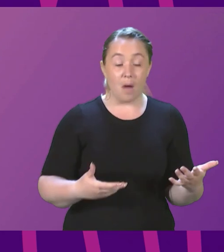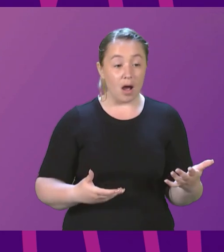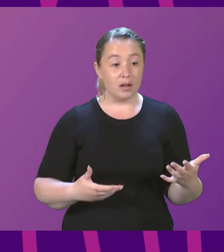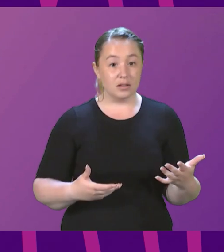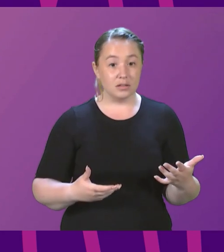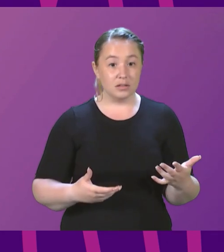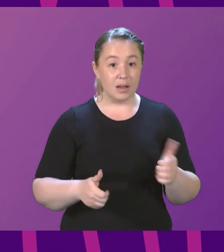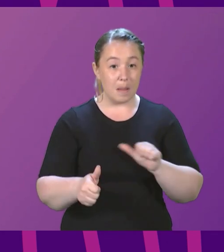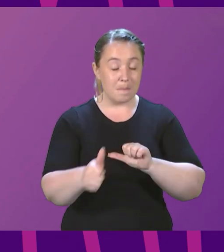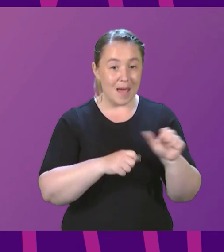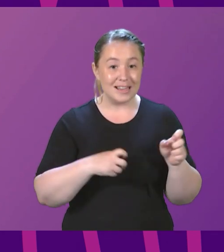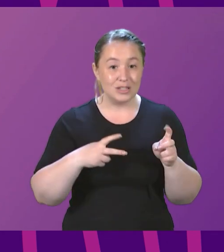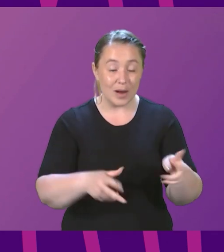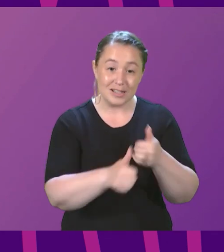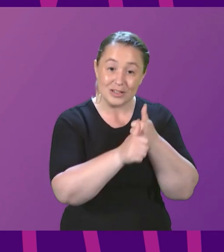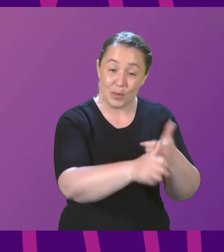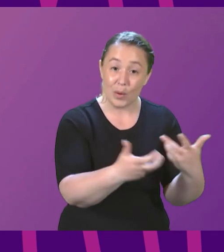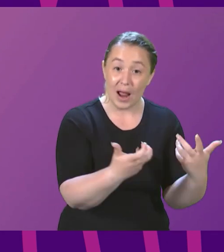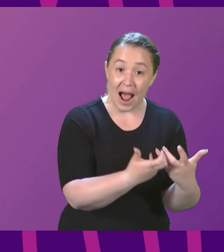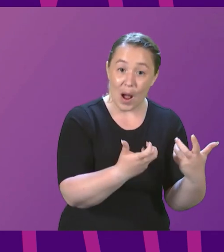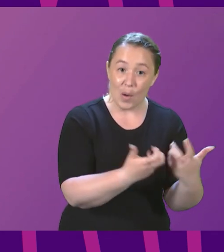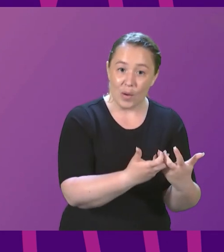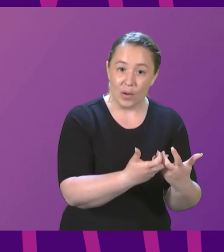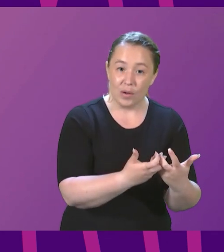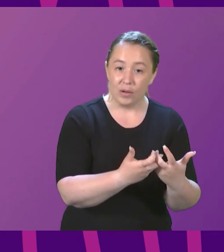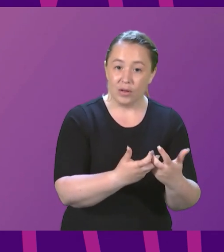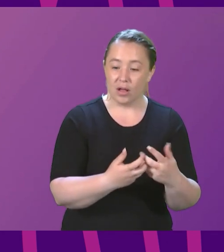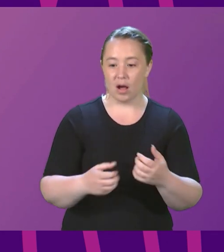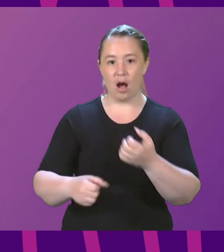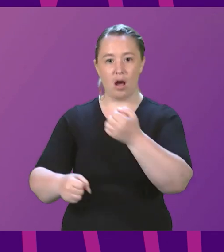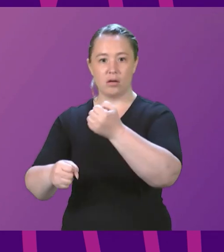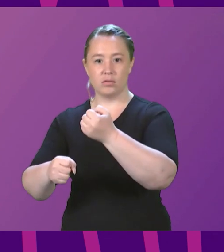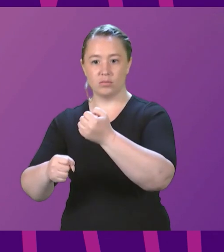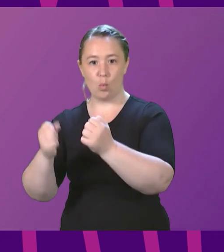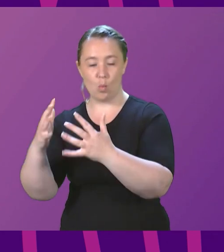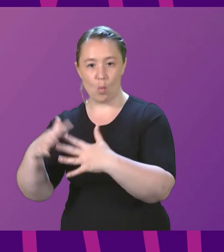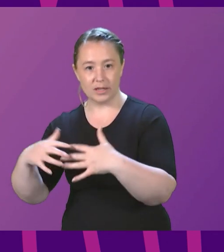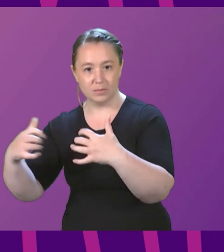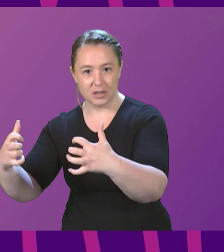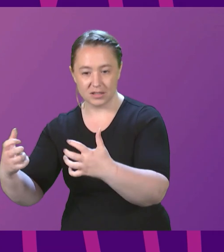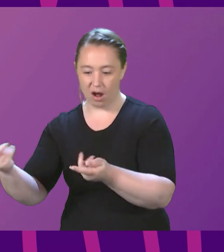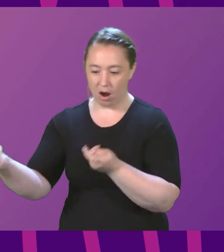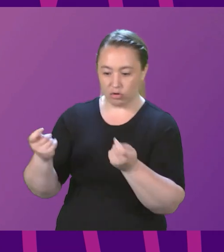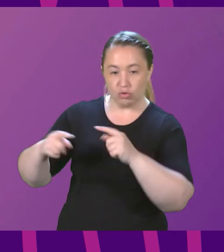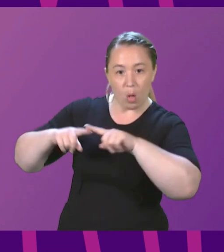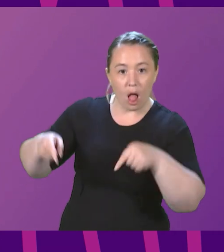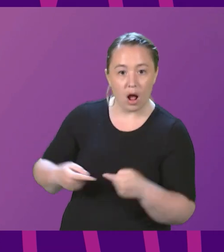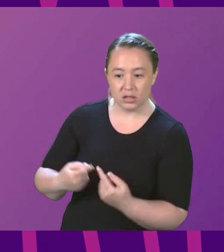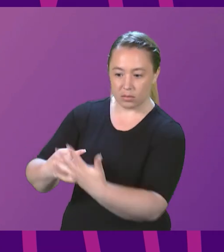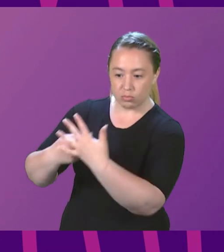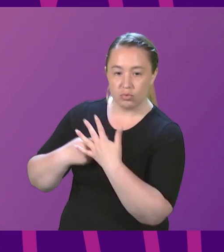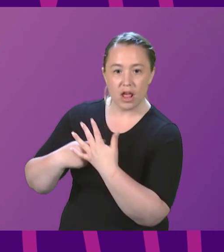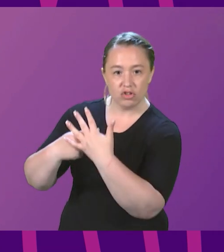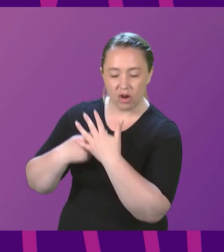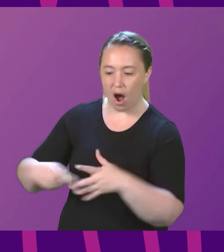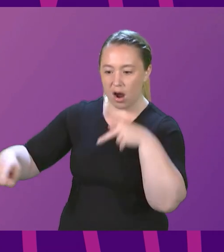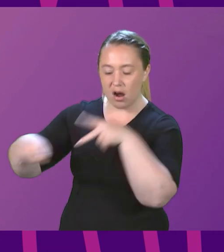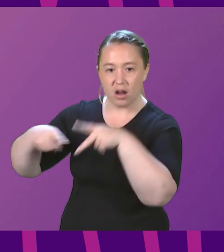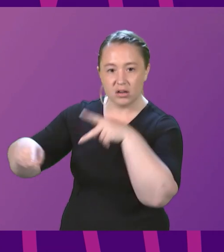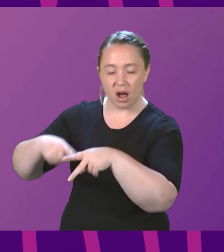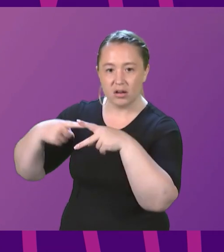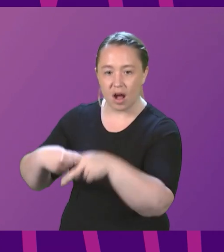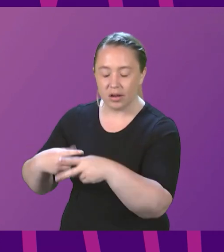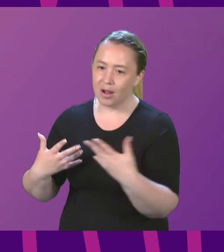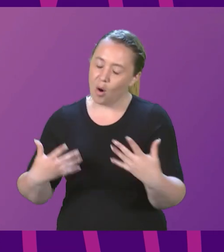able to do that or not in charge of our own budgets and resources or still subject to a government that cuts the budget of this